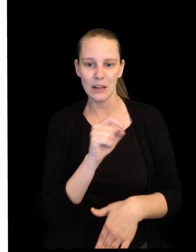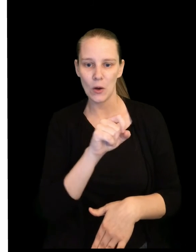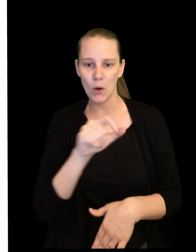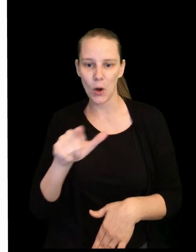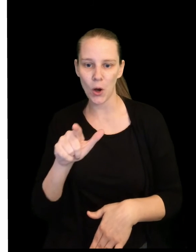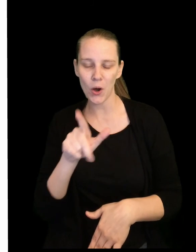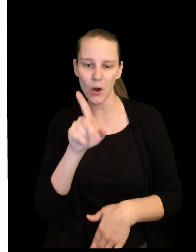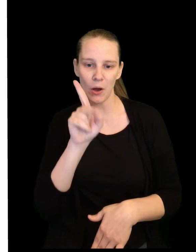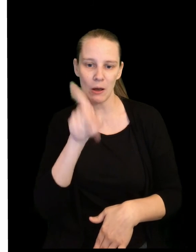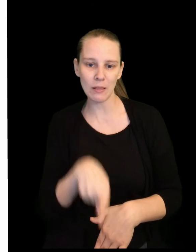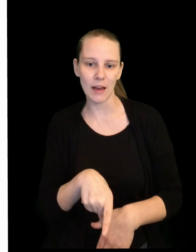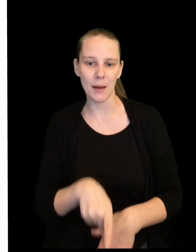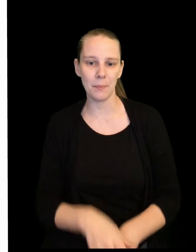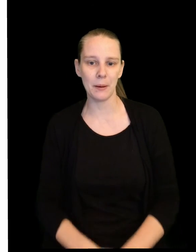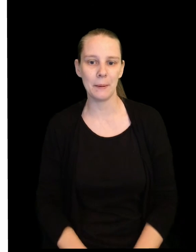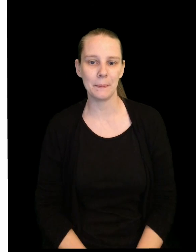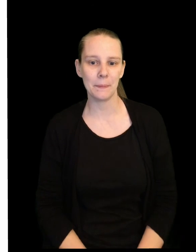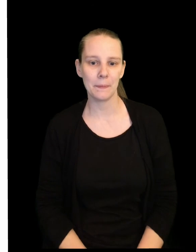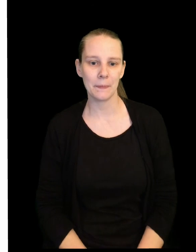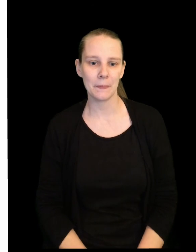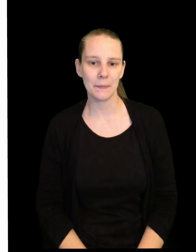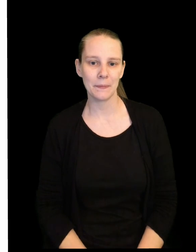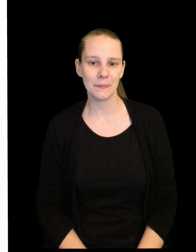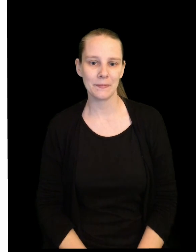it all up.